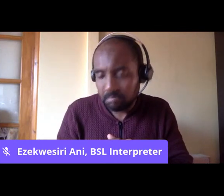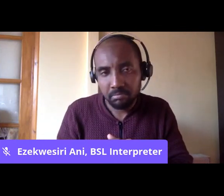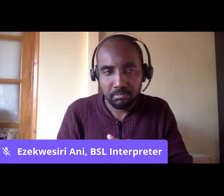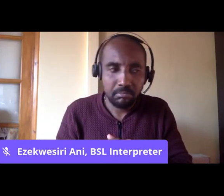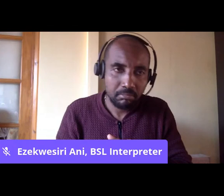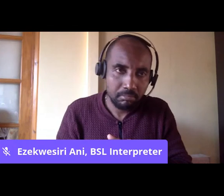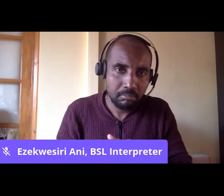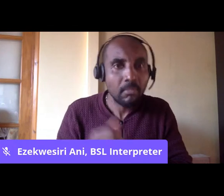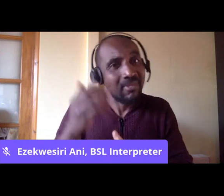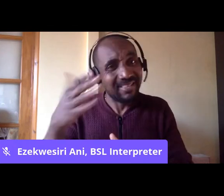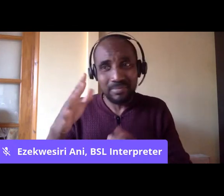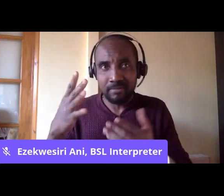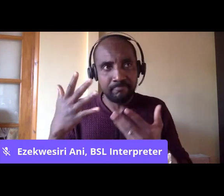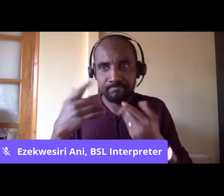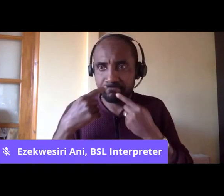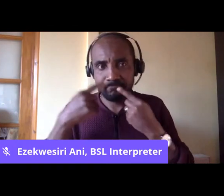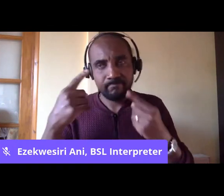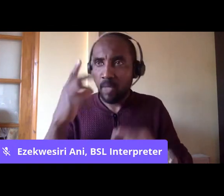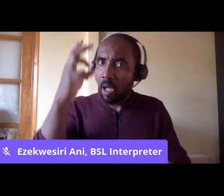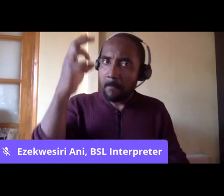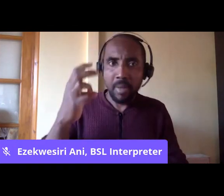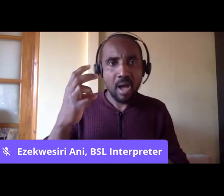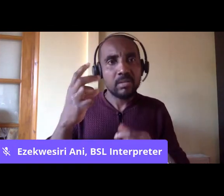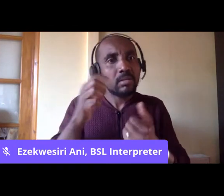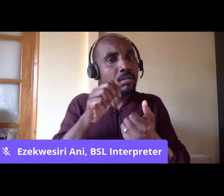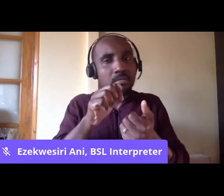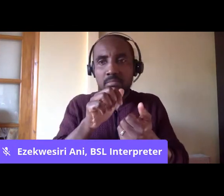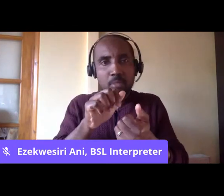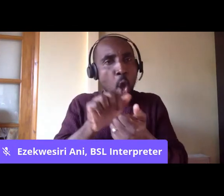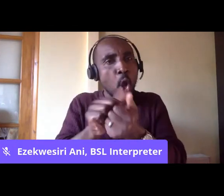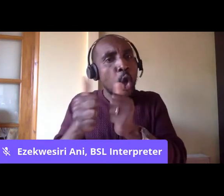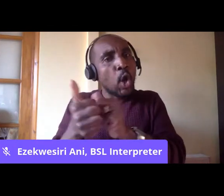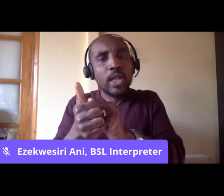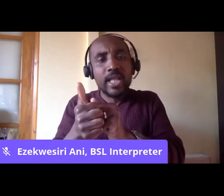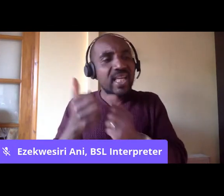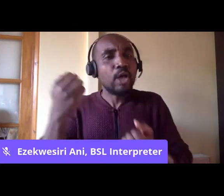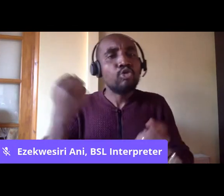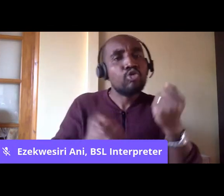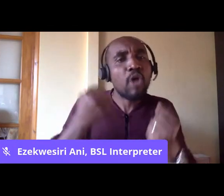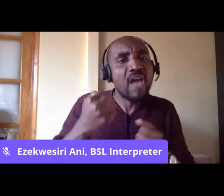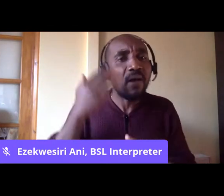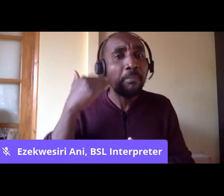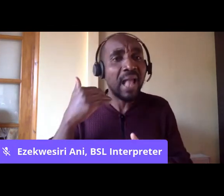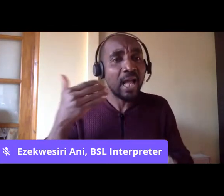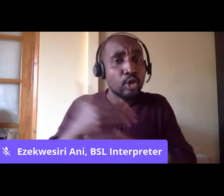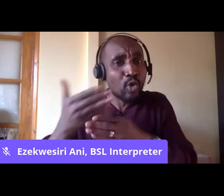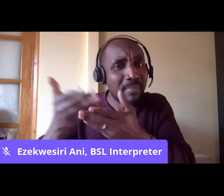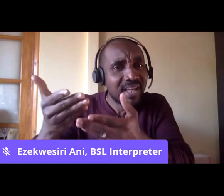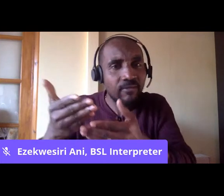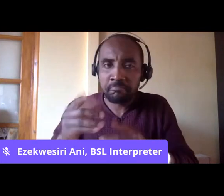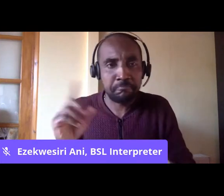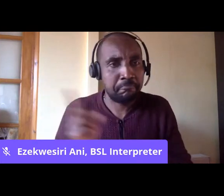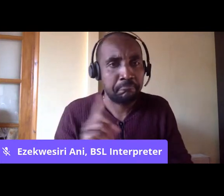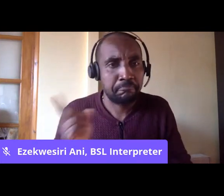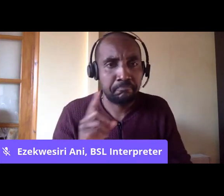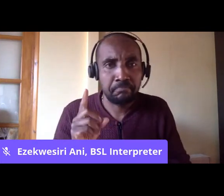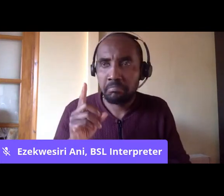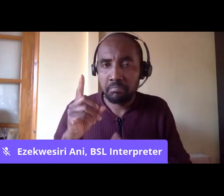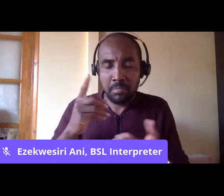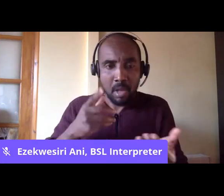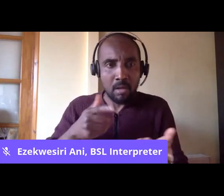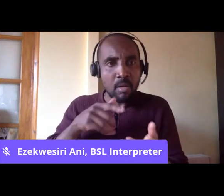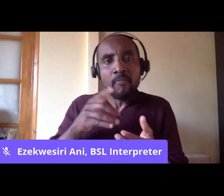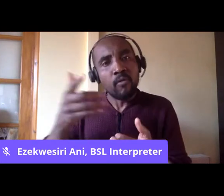with black people on the buses as conductors or drivers. Now, this went counter to the official policy